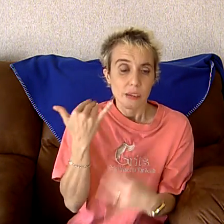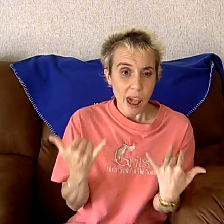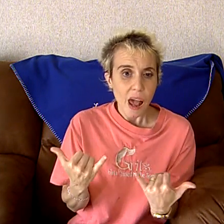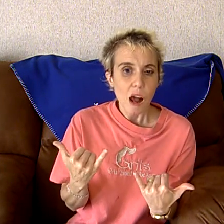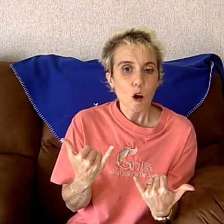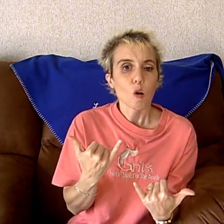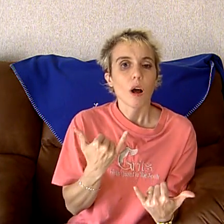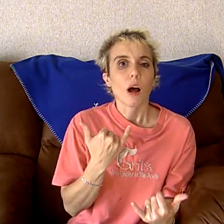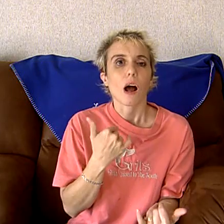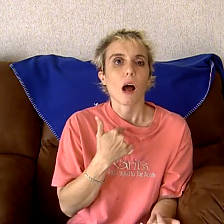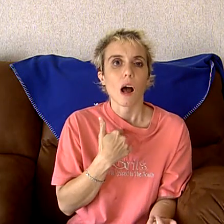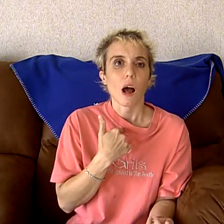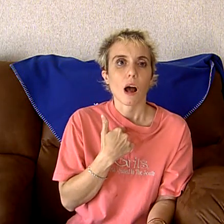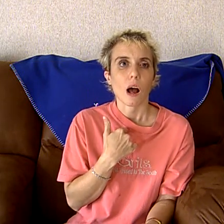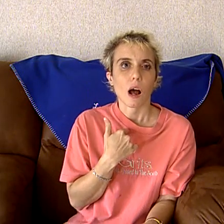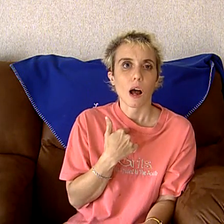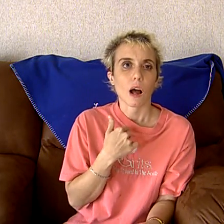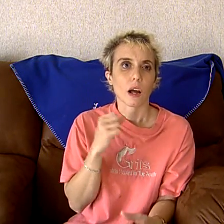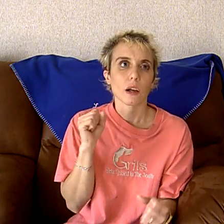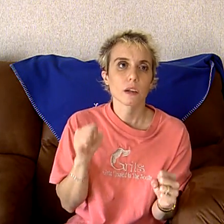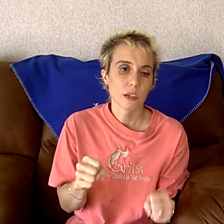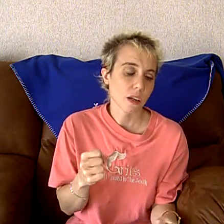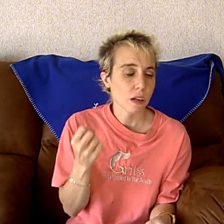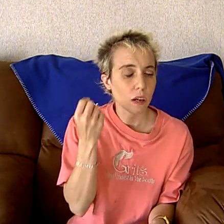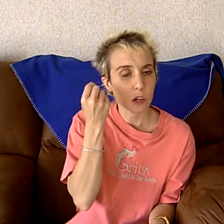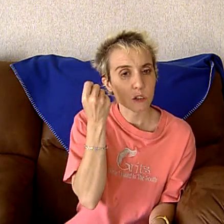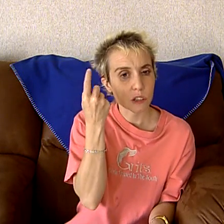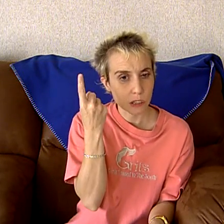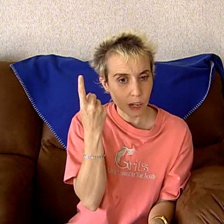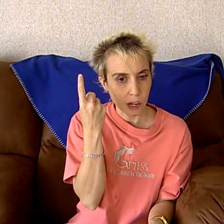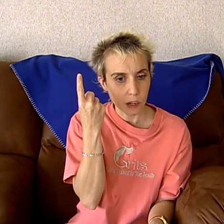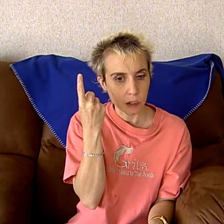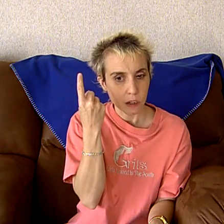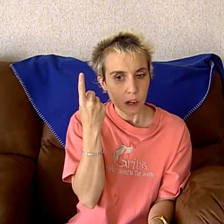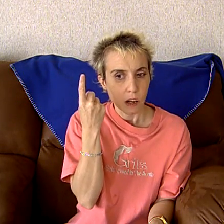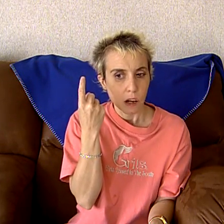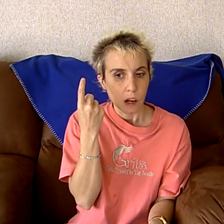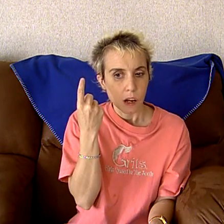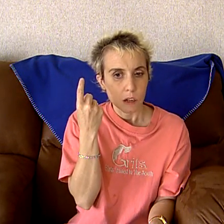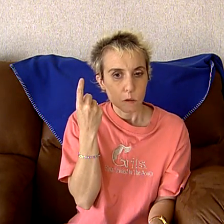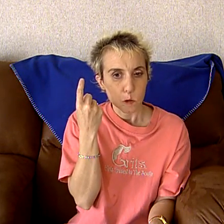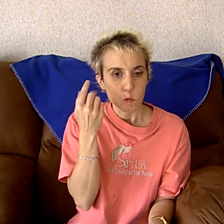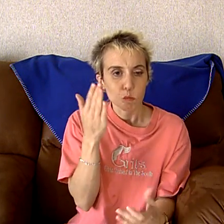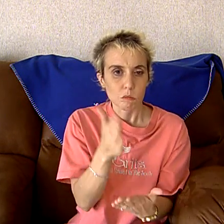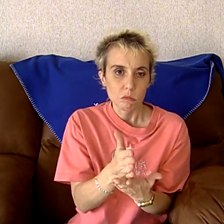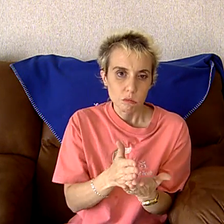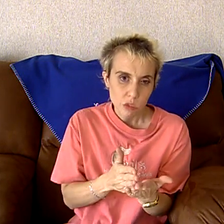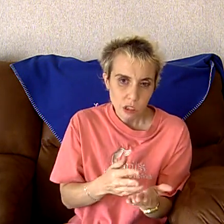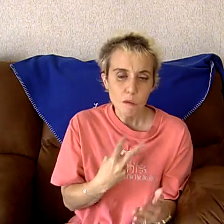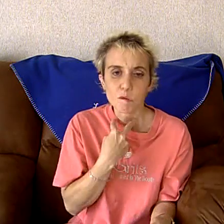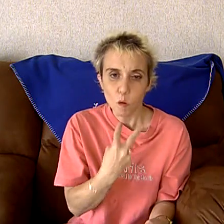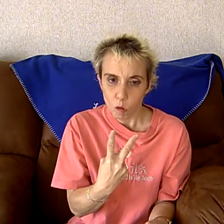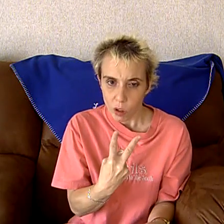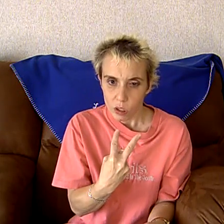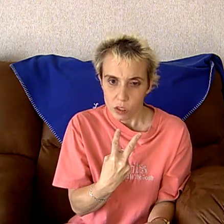now, I can understand some voice,